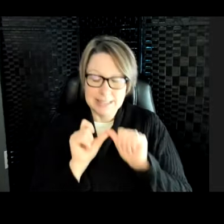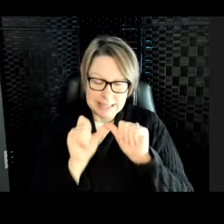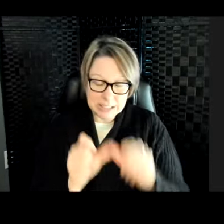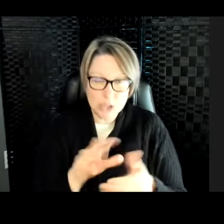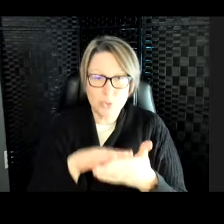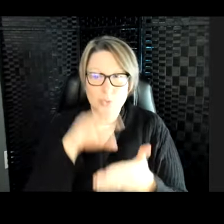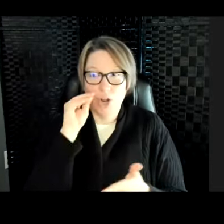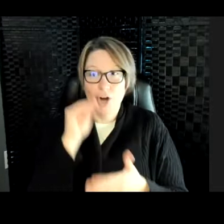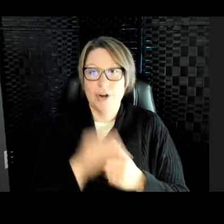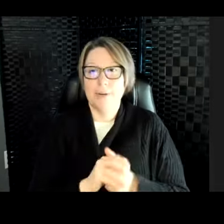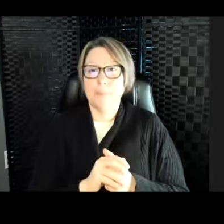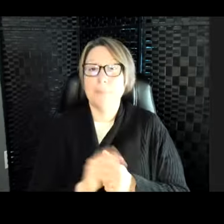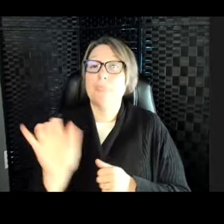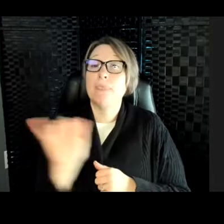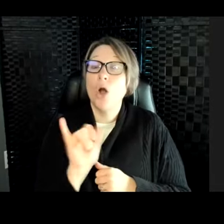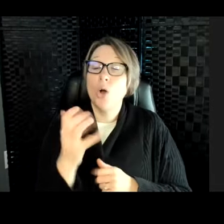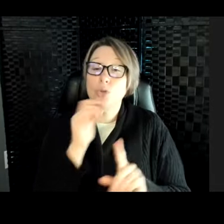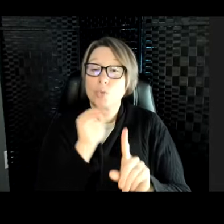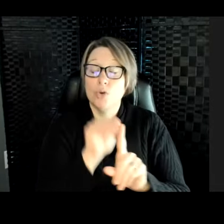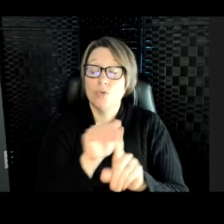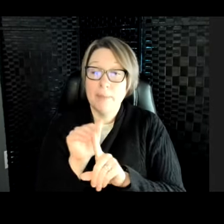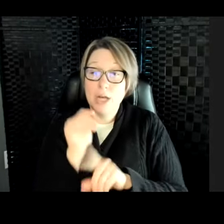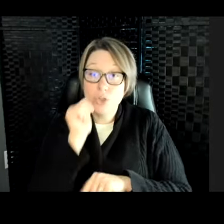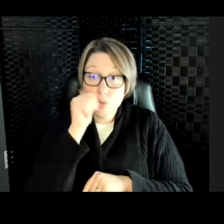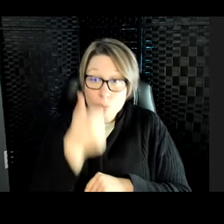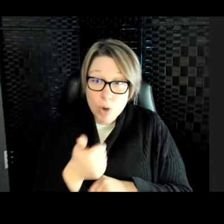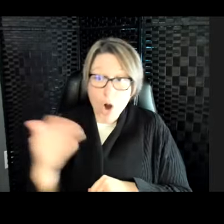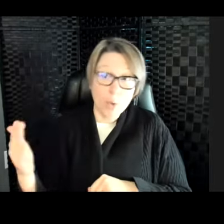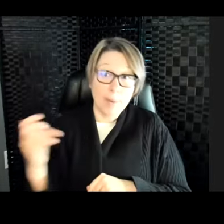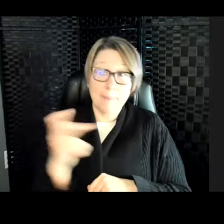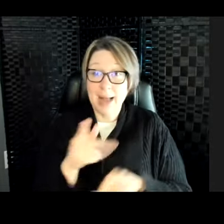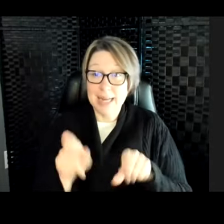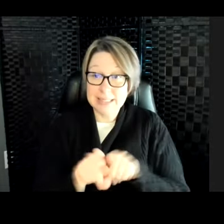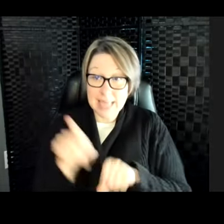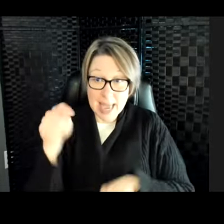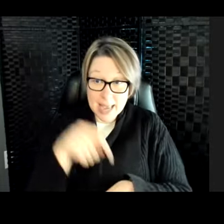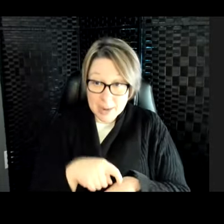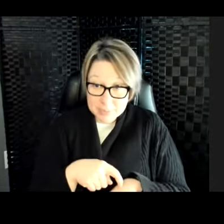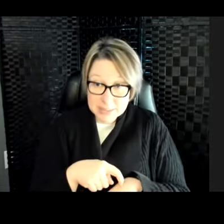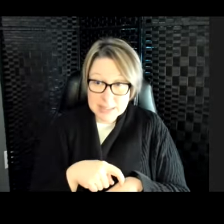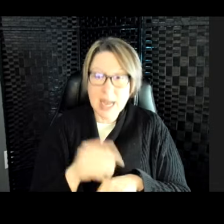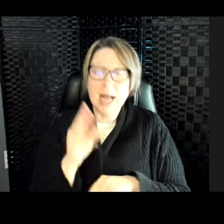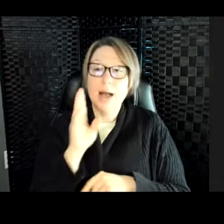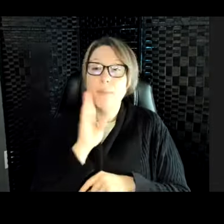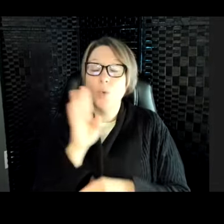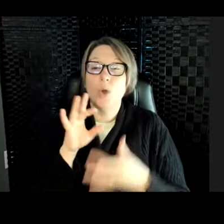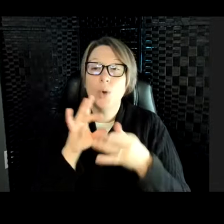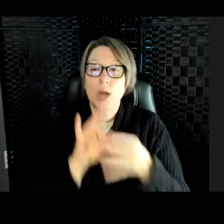We also want to remind you that tomorrow we're back at the same time. We're going to be connecting with a national